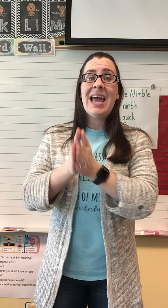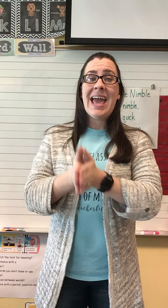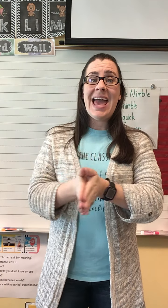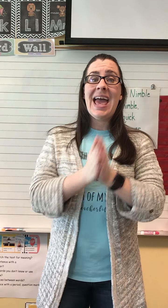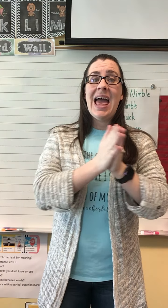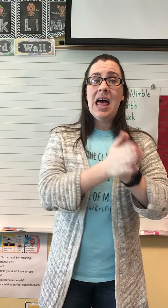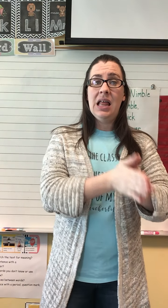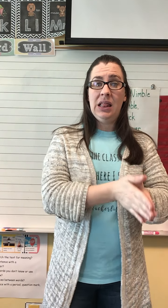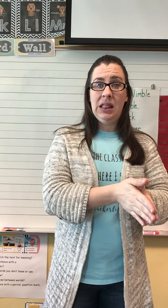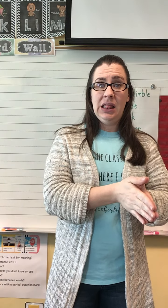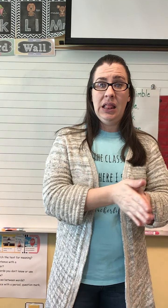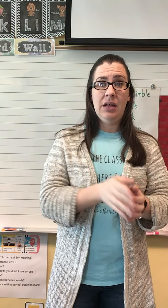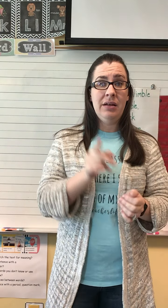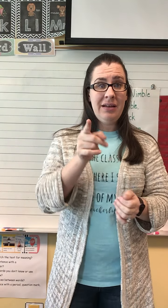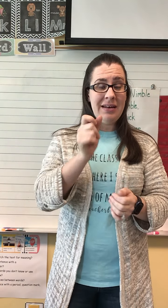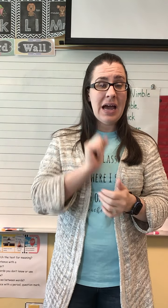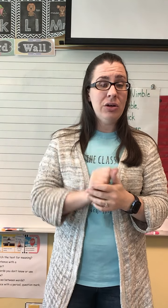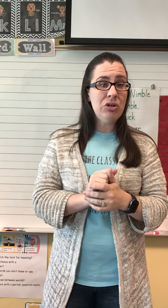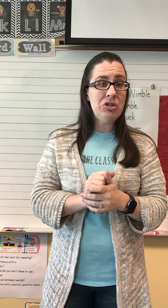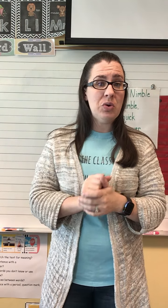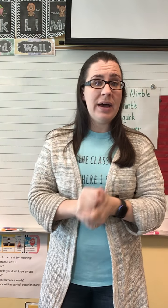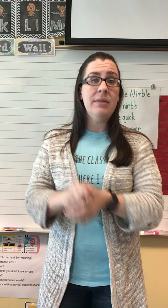Eh. L. Now you do it.